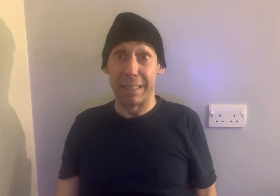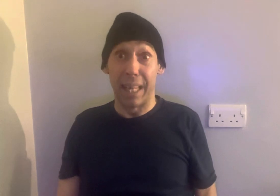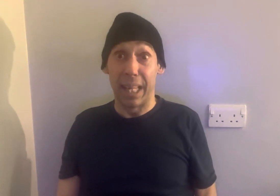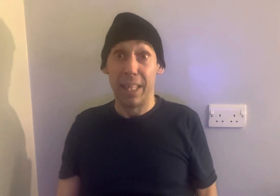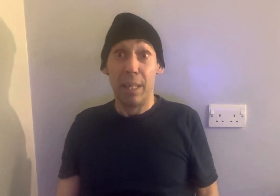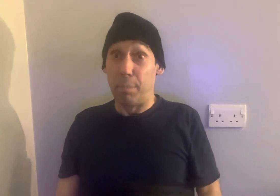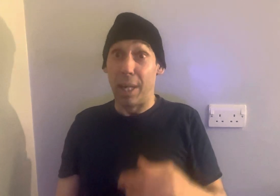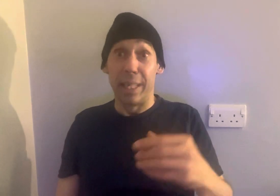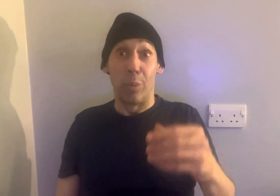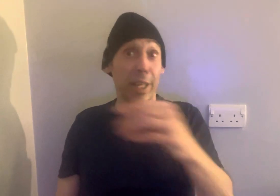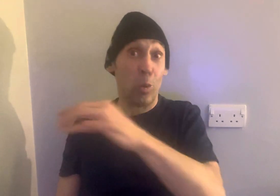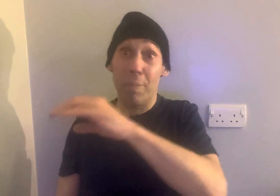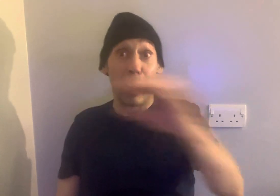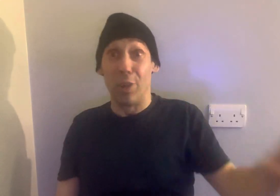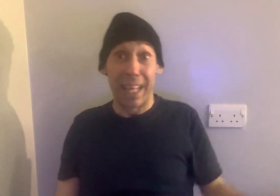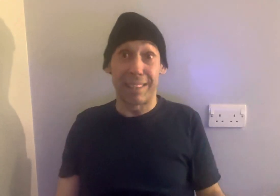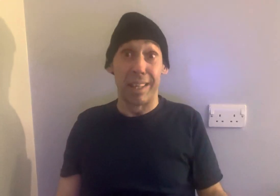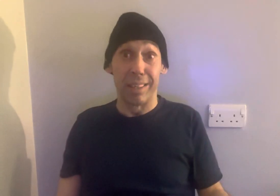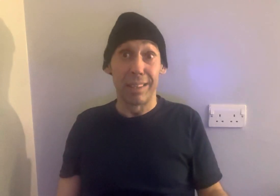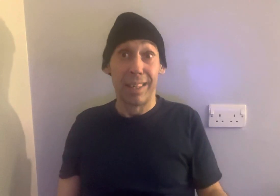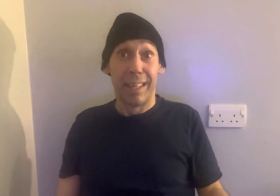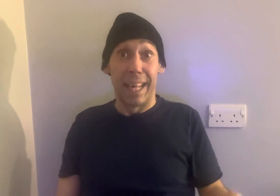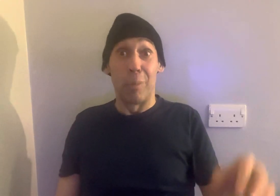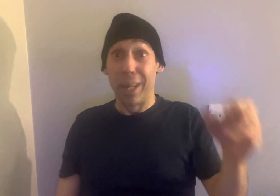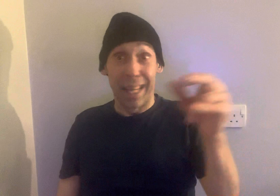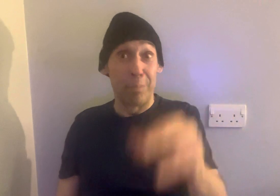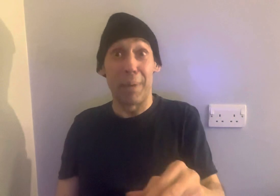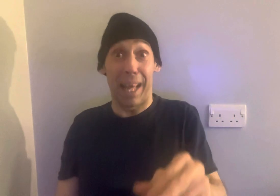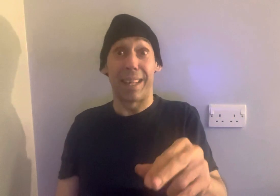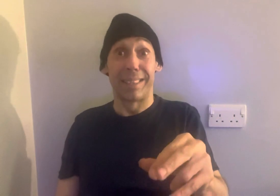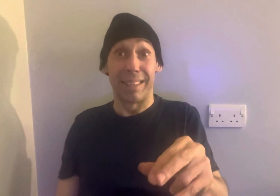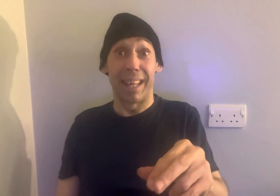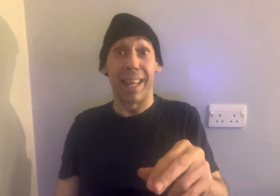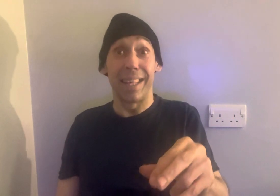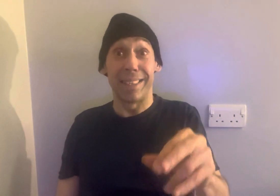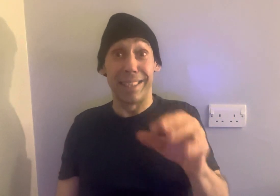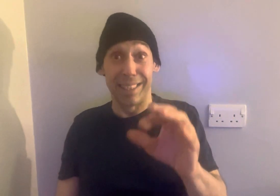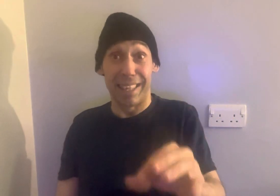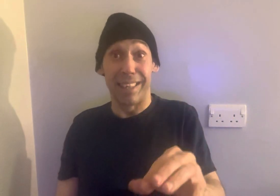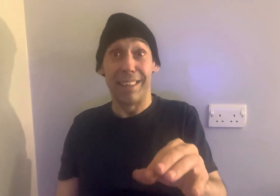that. But, anyway, they all met on that sentence. And then when I came back to the cat AIDS years later,